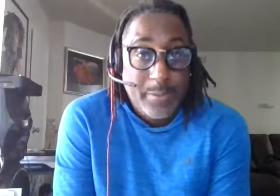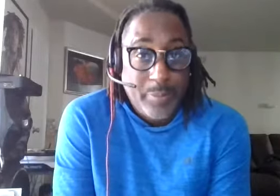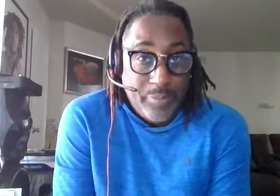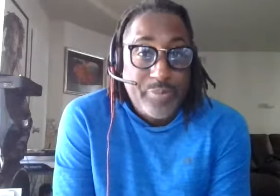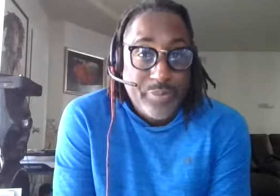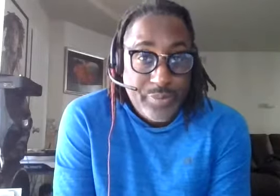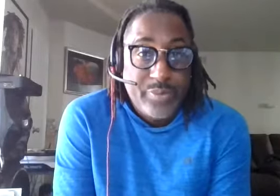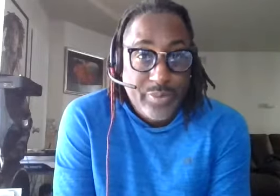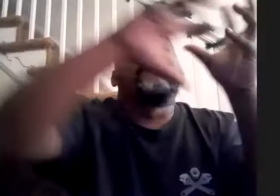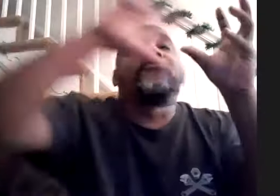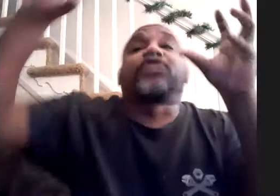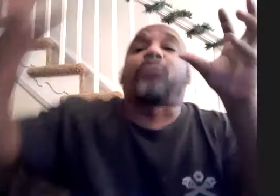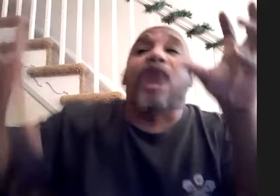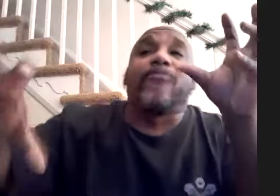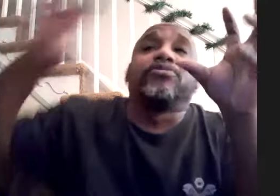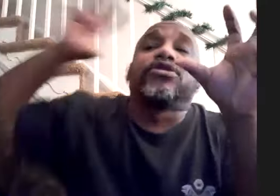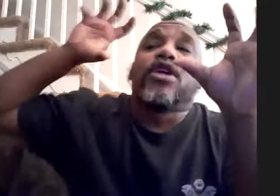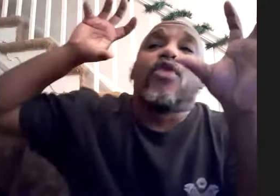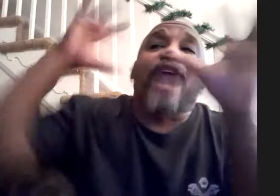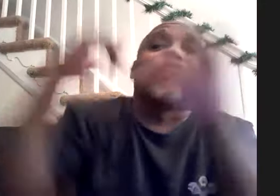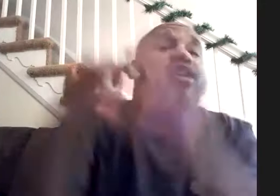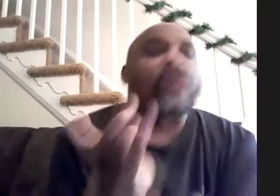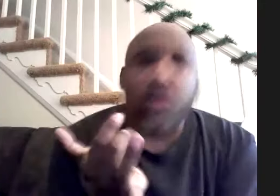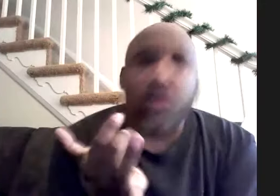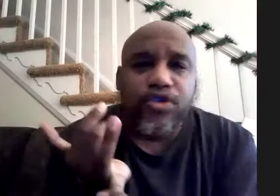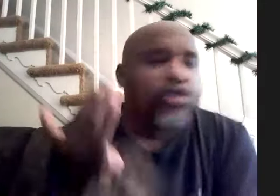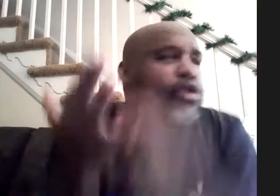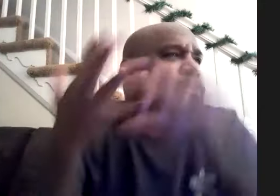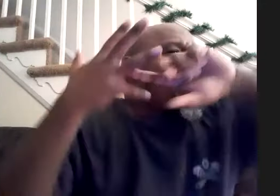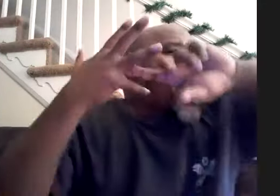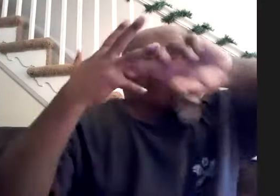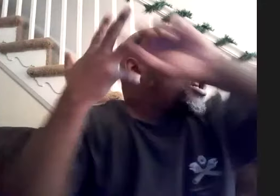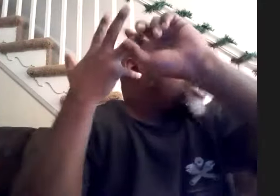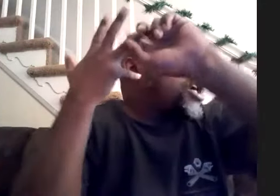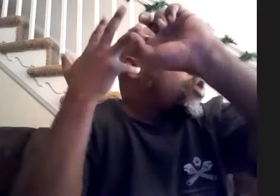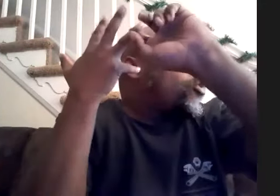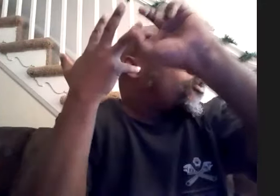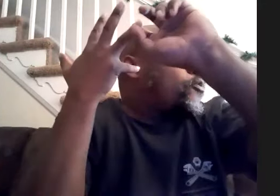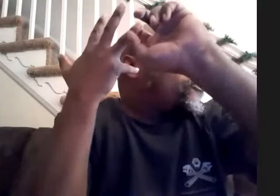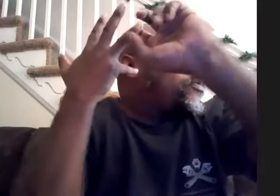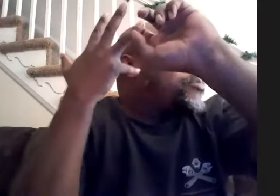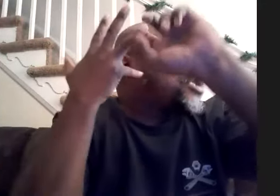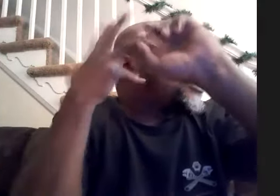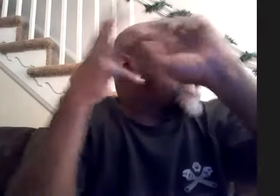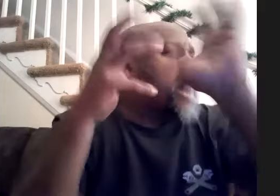watching him fix problems how to run a rehearsal how to you know just how to